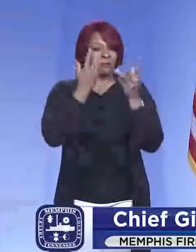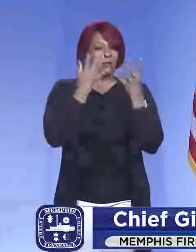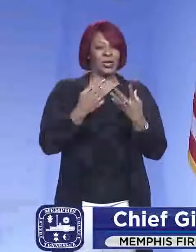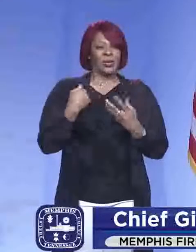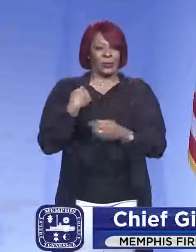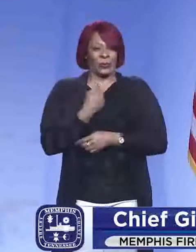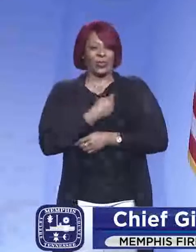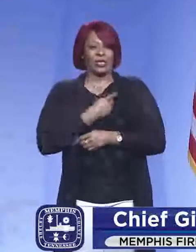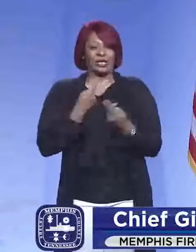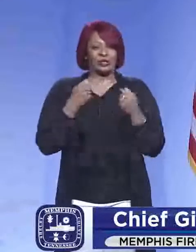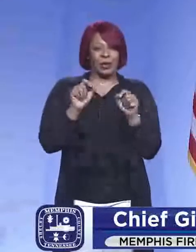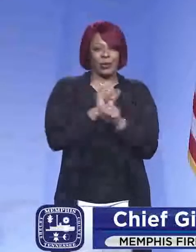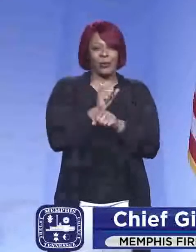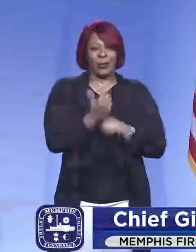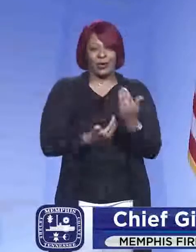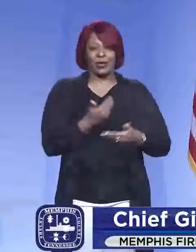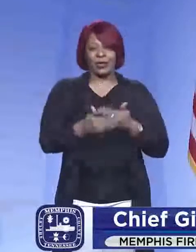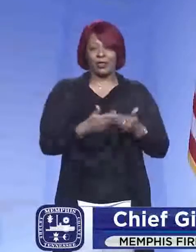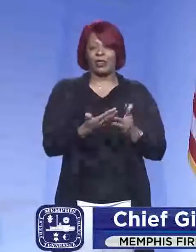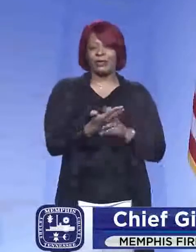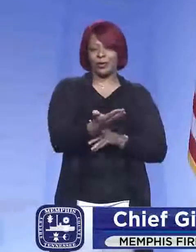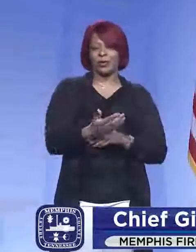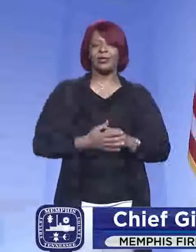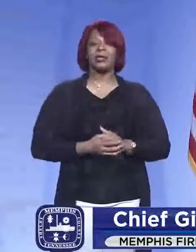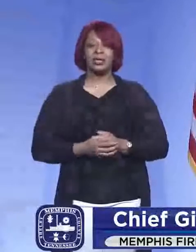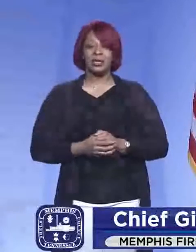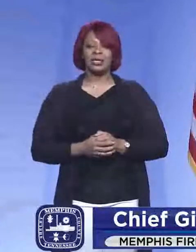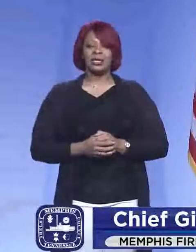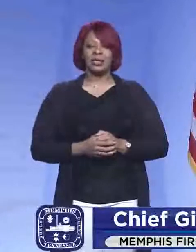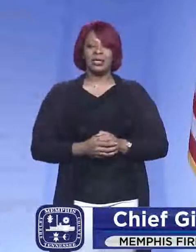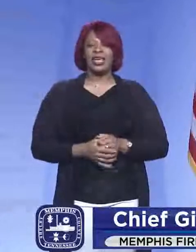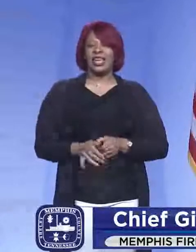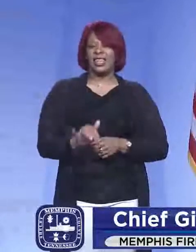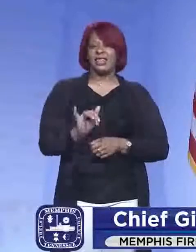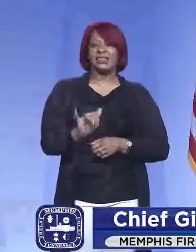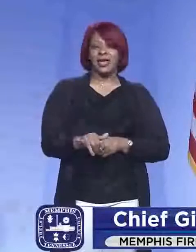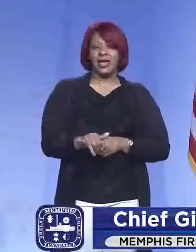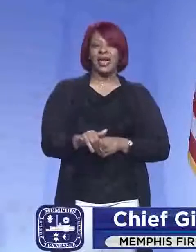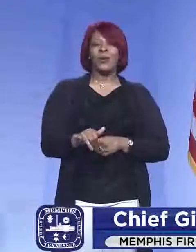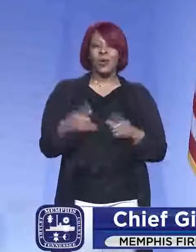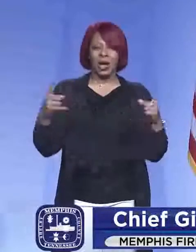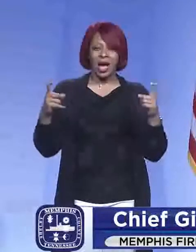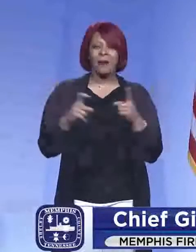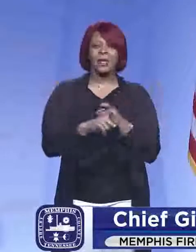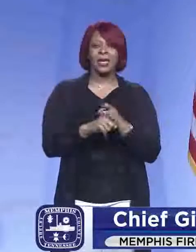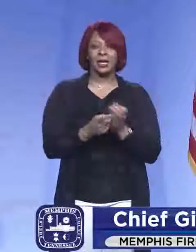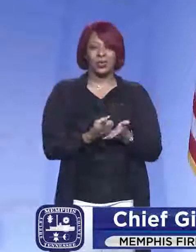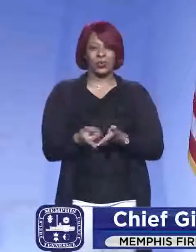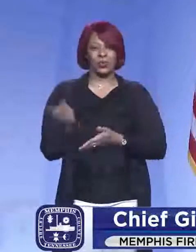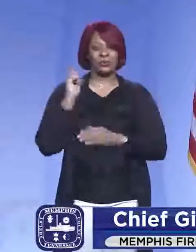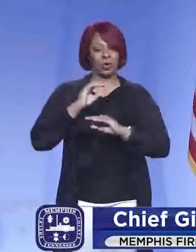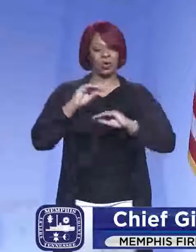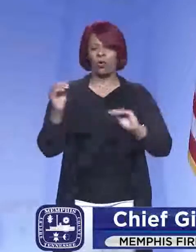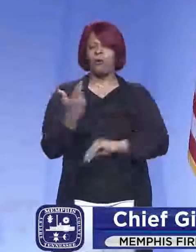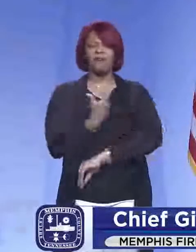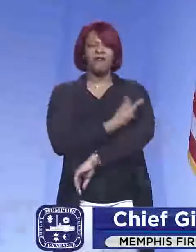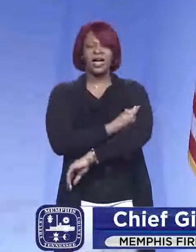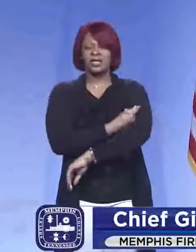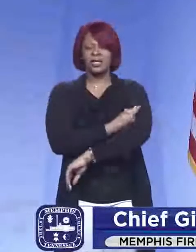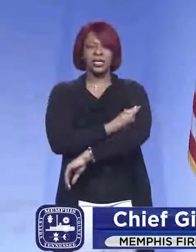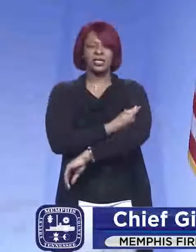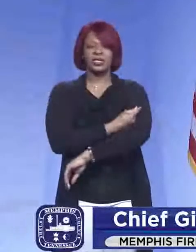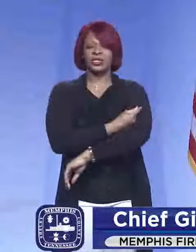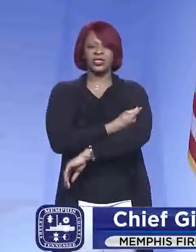that we were, um, trying to work through. So, uh, and that was complicated by the week before there was no vaccinations, uh,